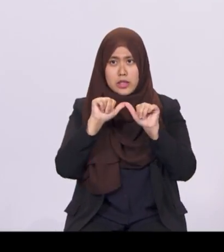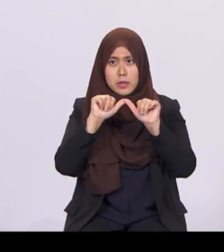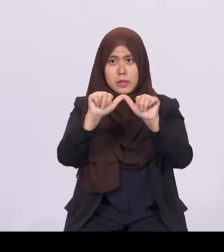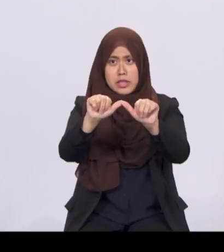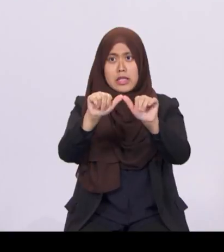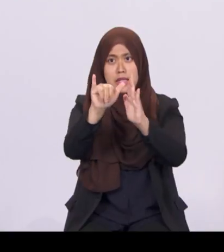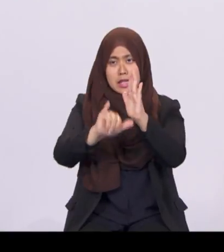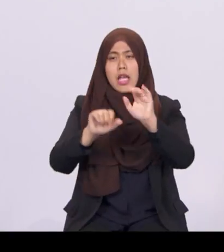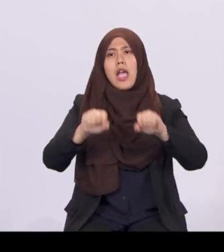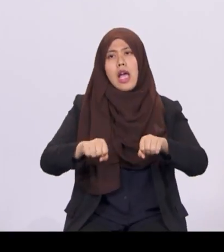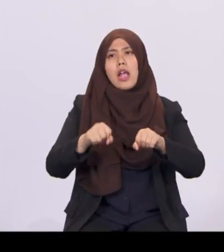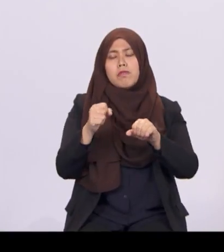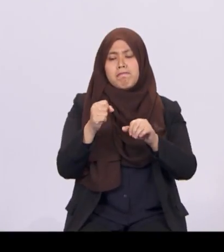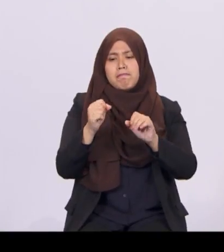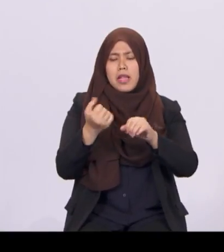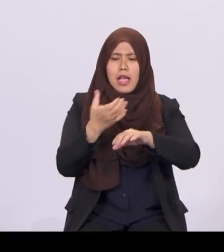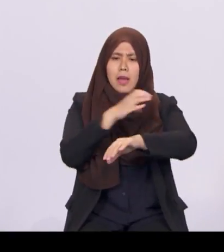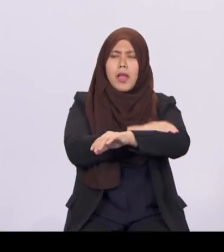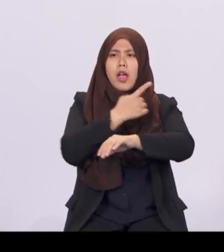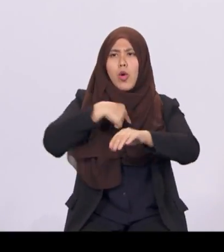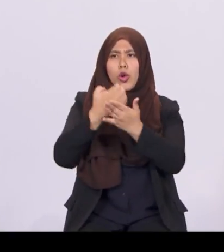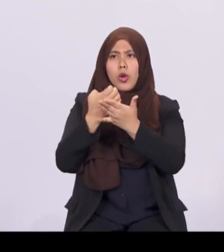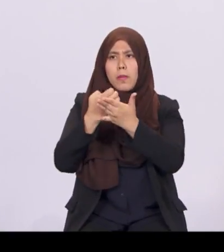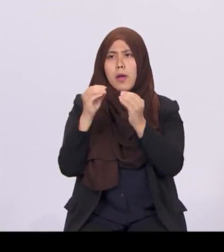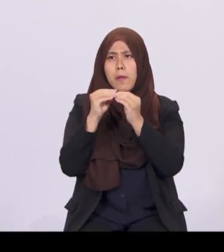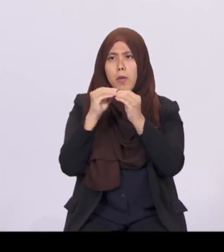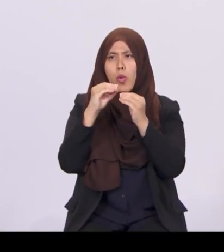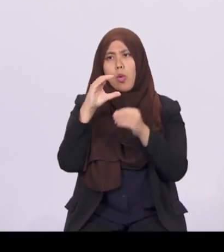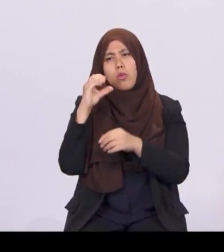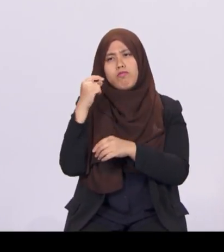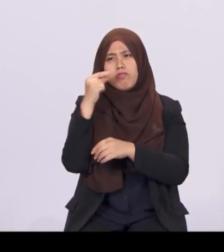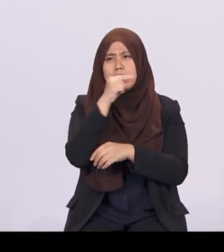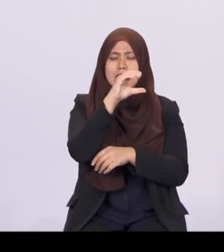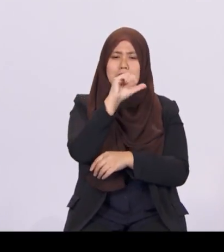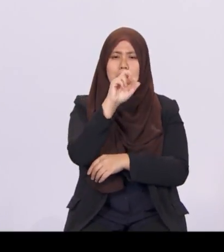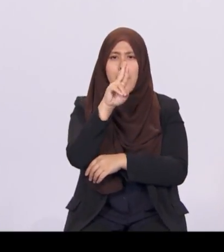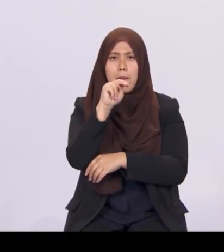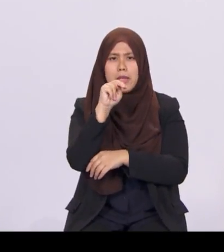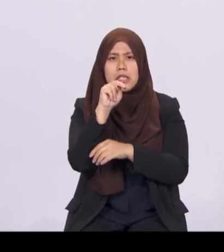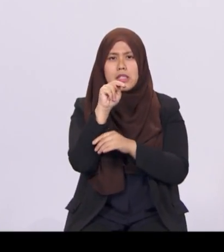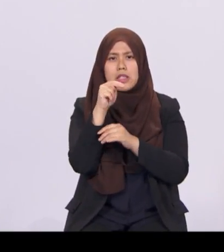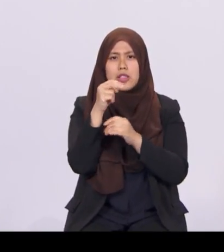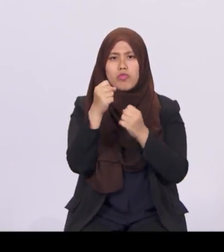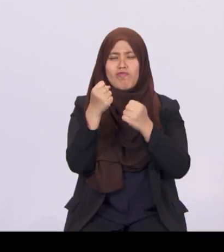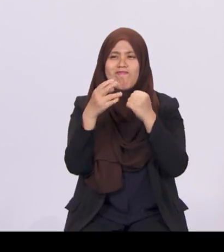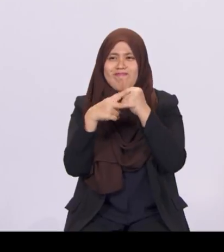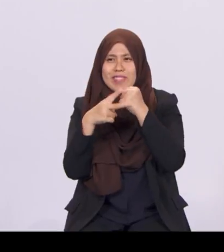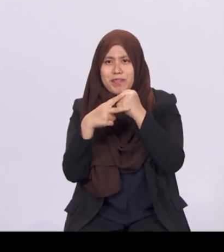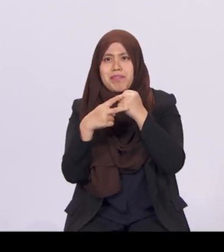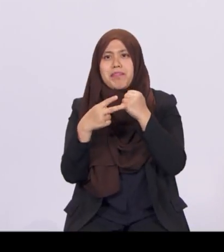carbon efficient. Third, we will continue to foster a caring and cohesive society.